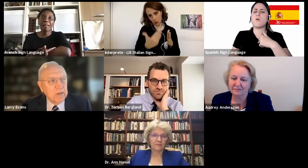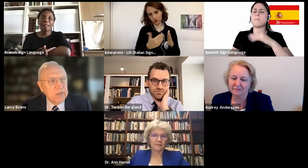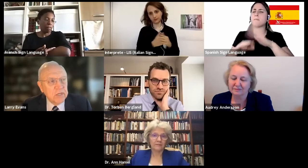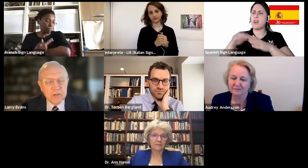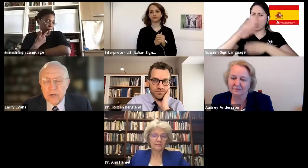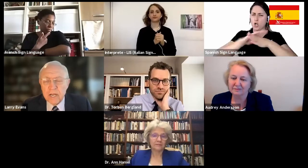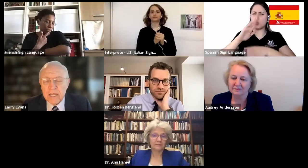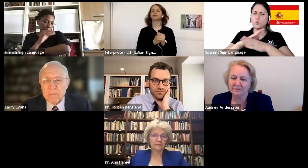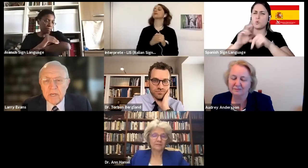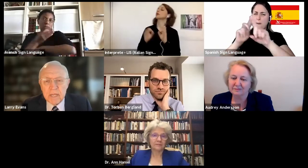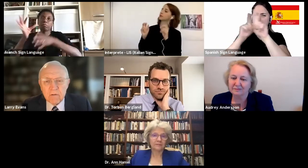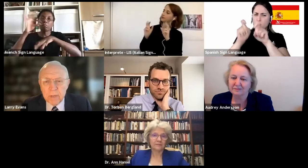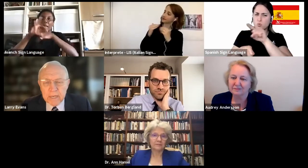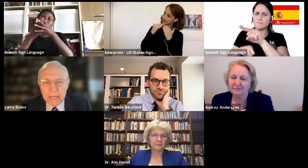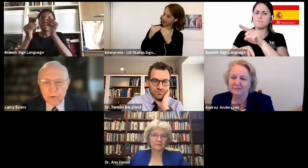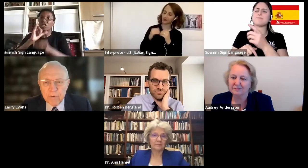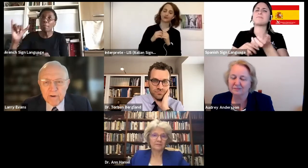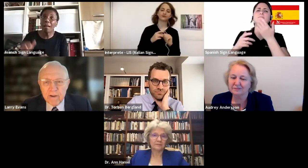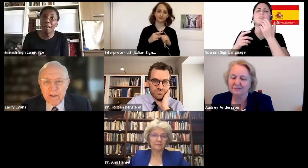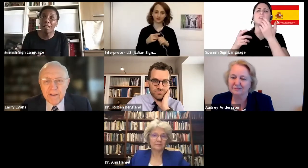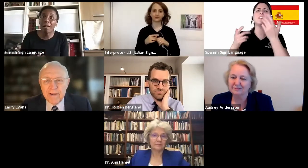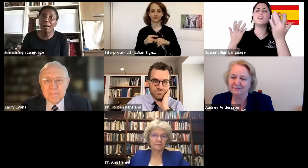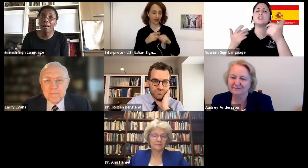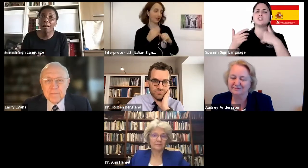after that. She said, should I have been healed by now?